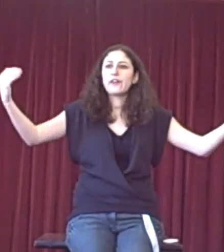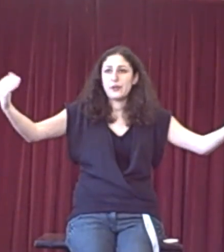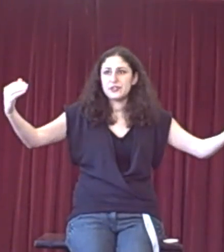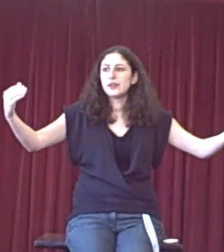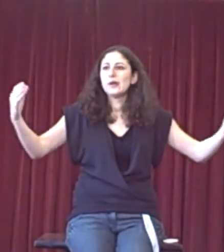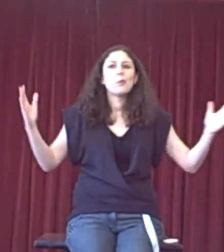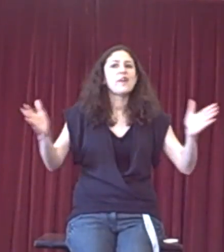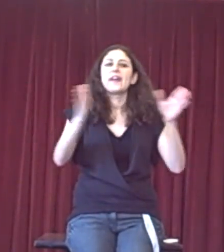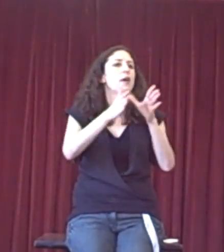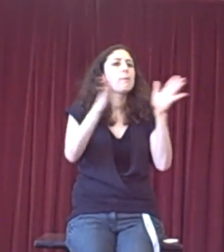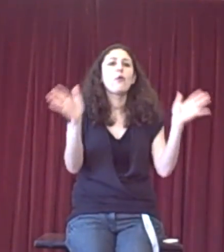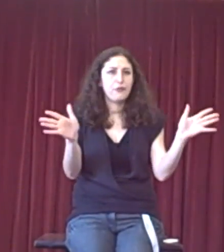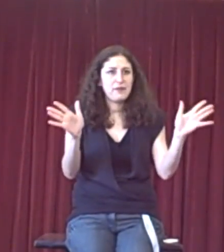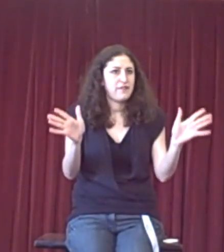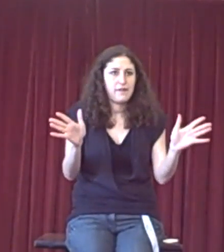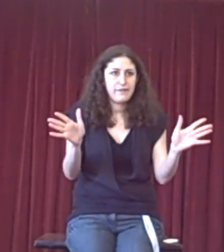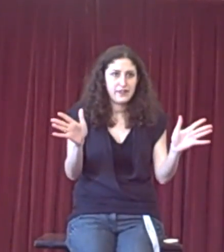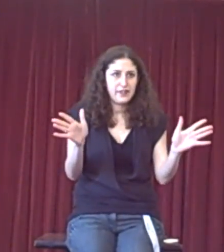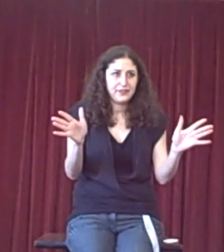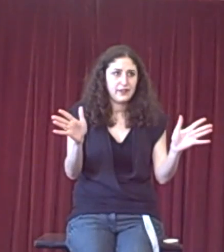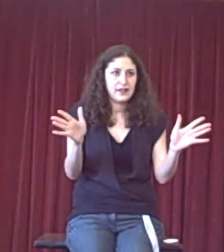vote, why they can't possibly vote for the other side.